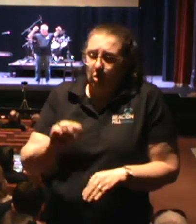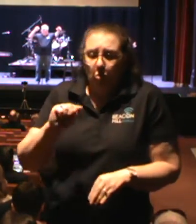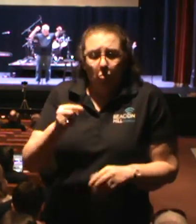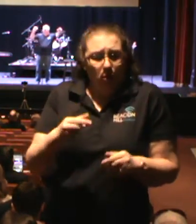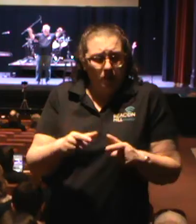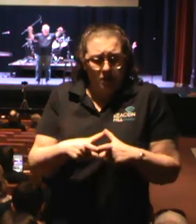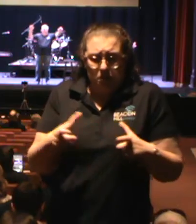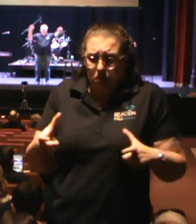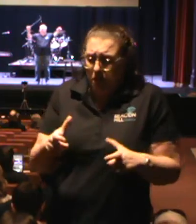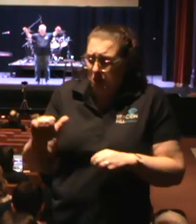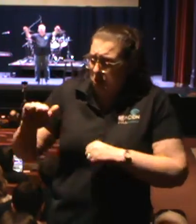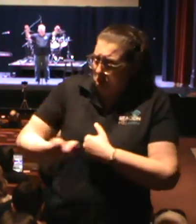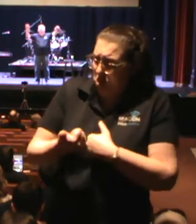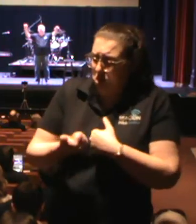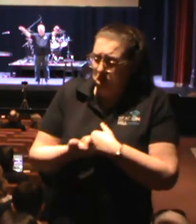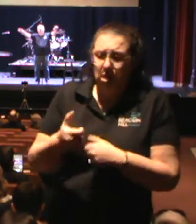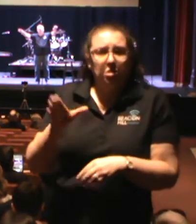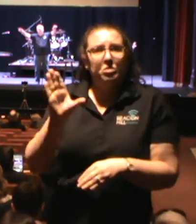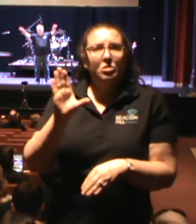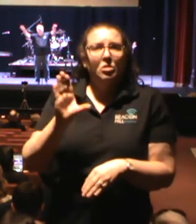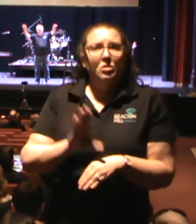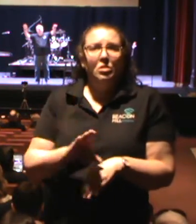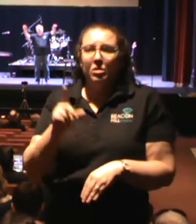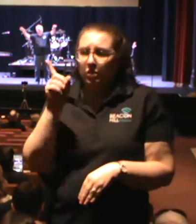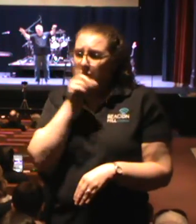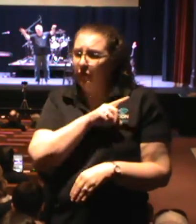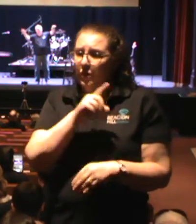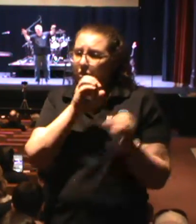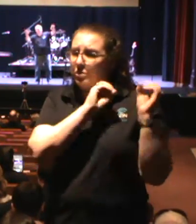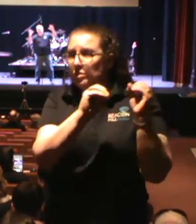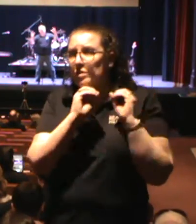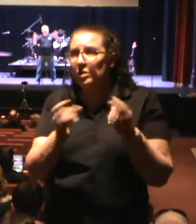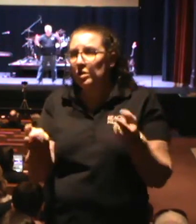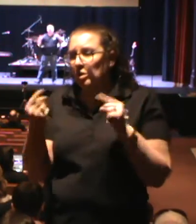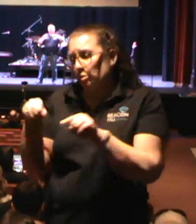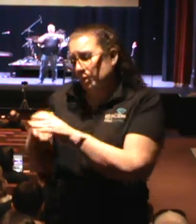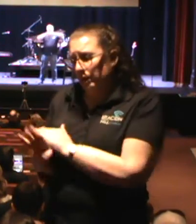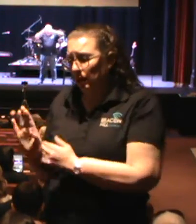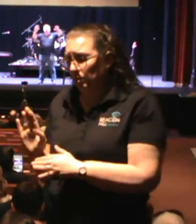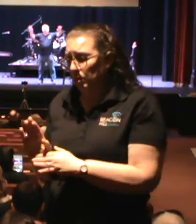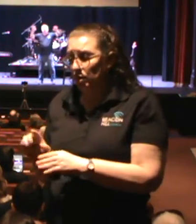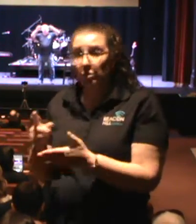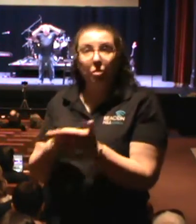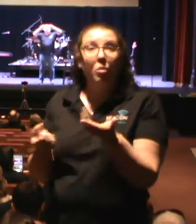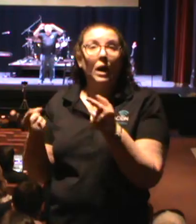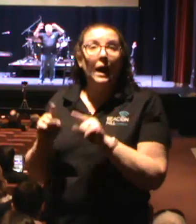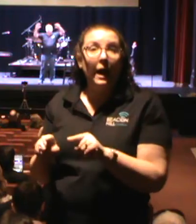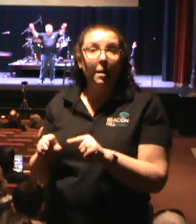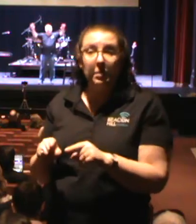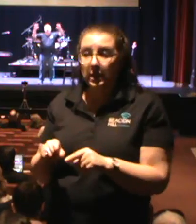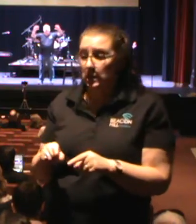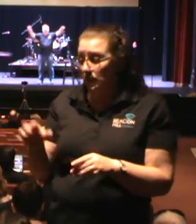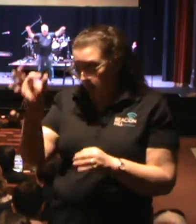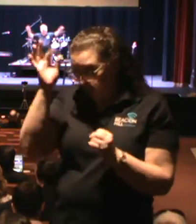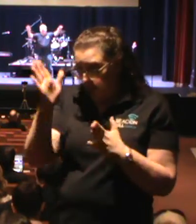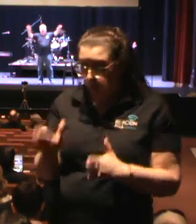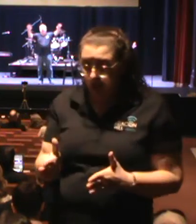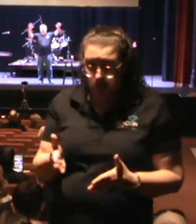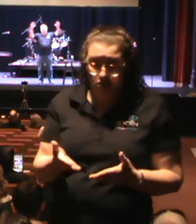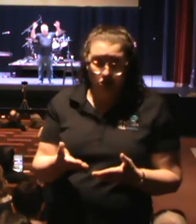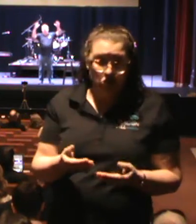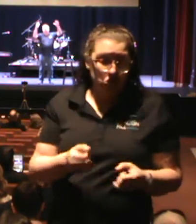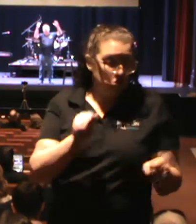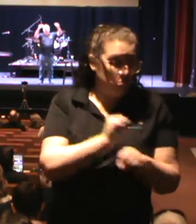challenges of the church is false teaching when they come in. so what happens is the pastor gets so spread thin